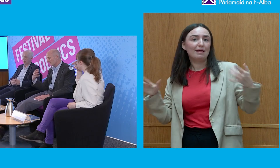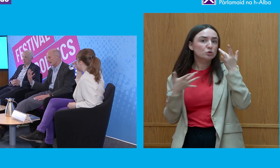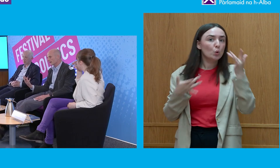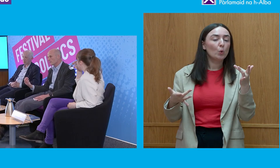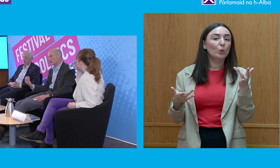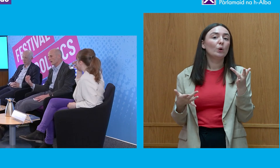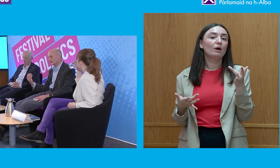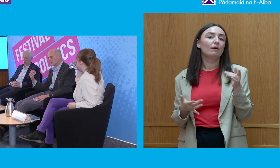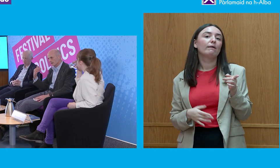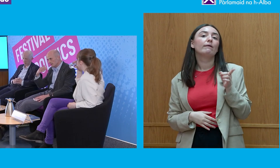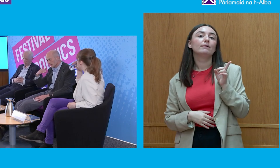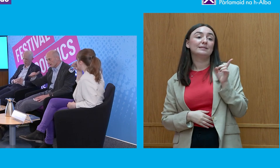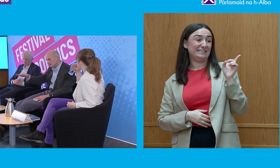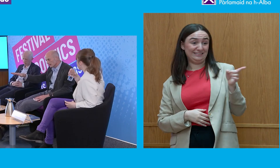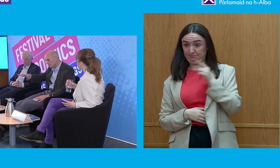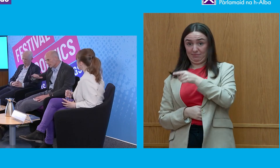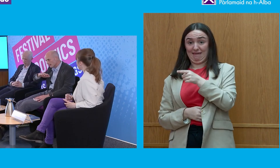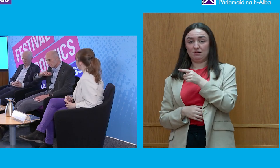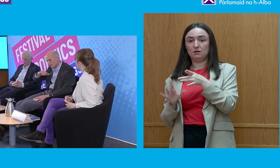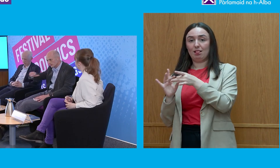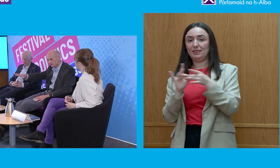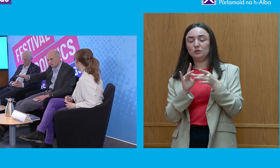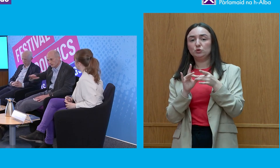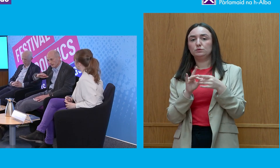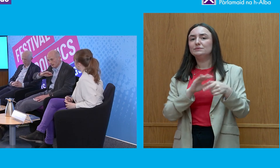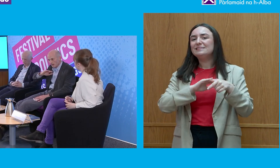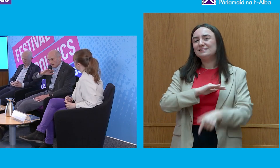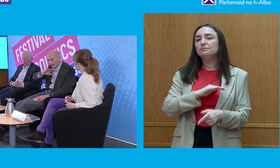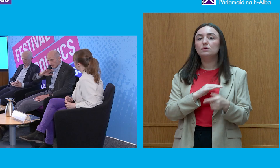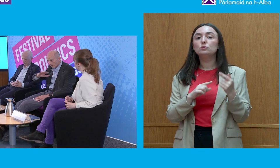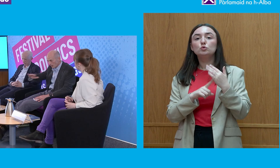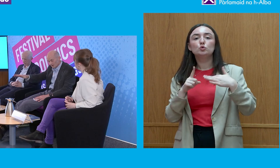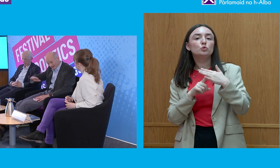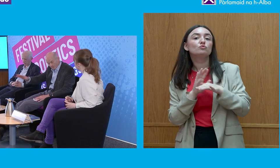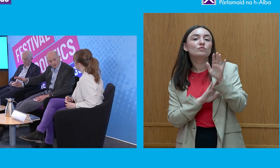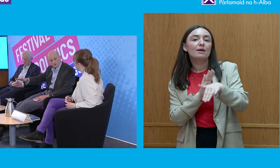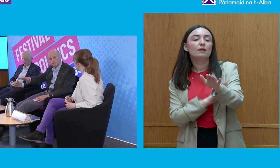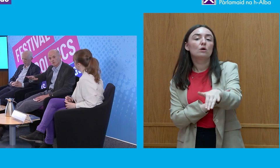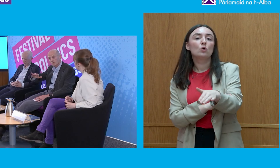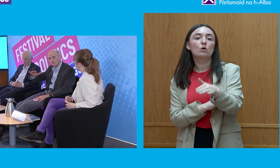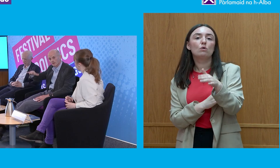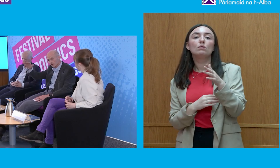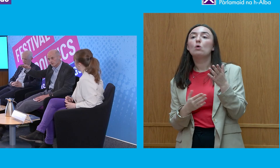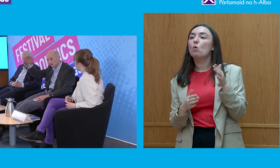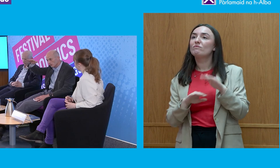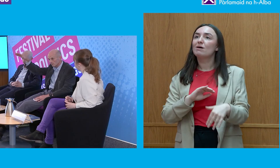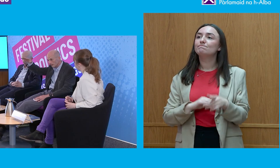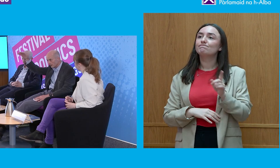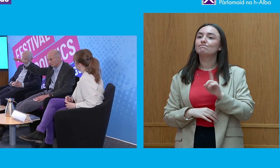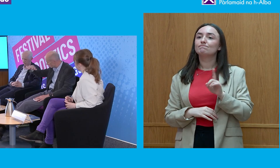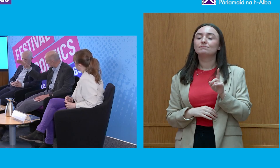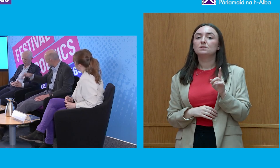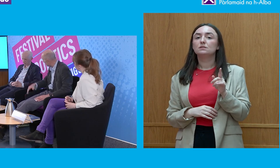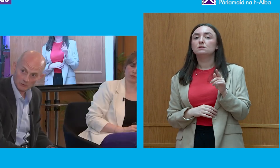I think that, combined with a deeper social trend, which is the sort of the loss of deference for those who,